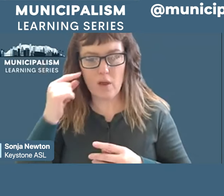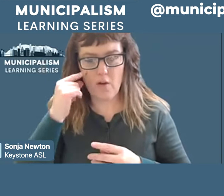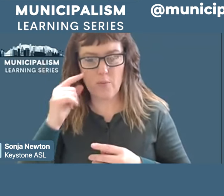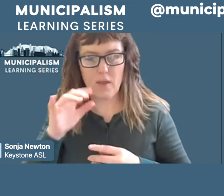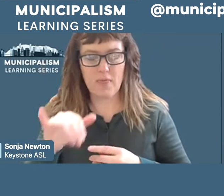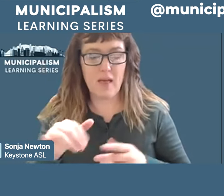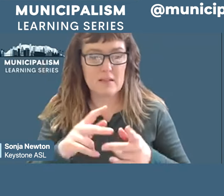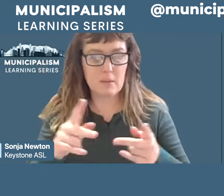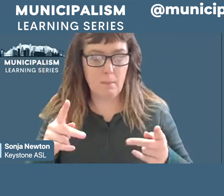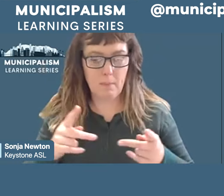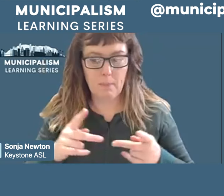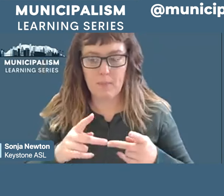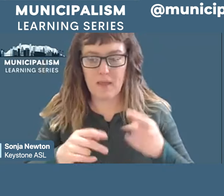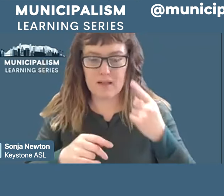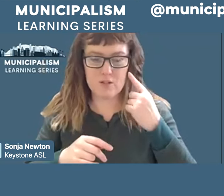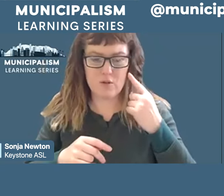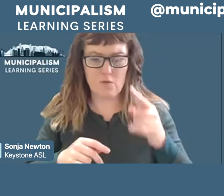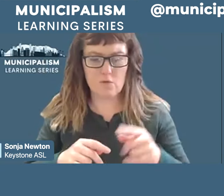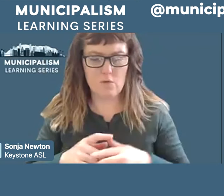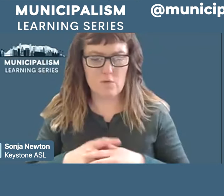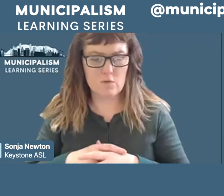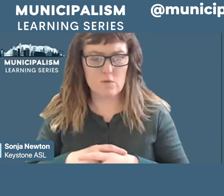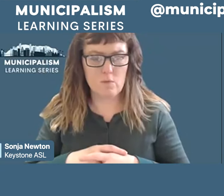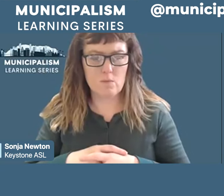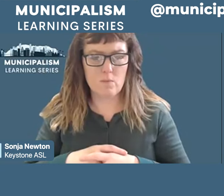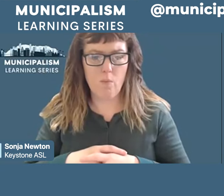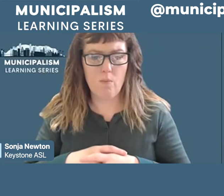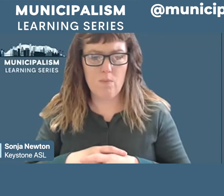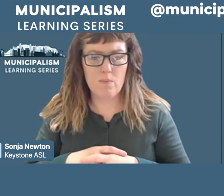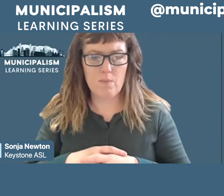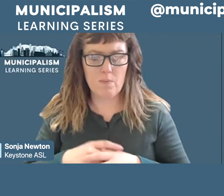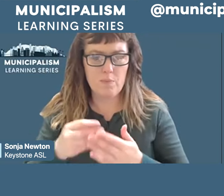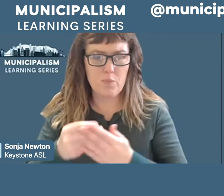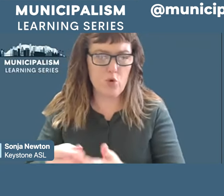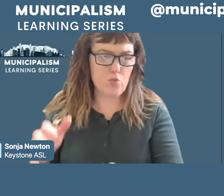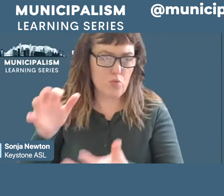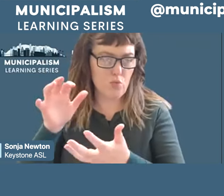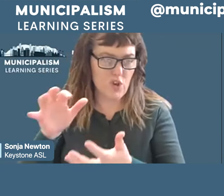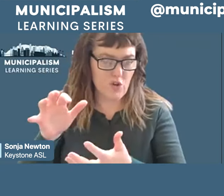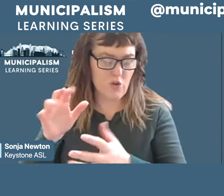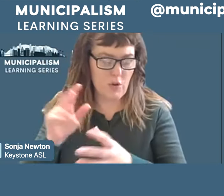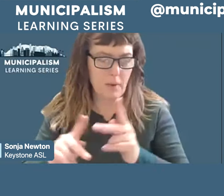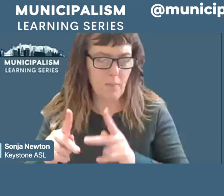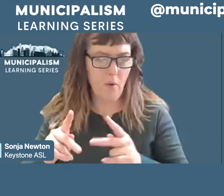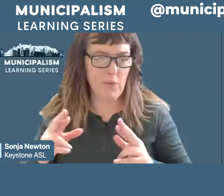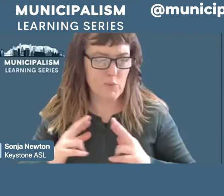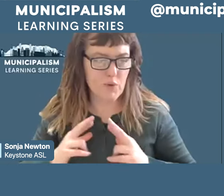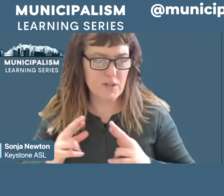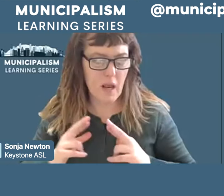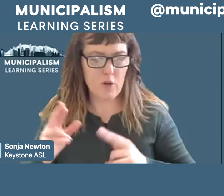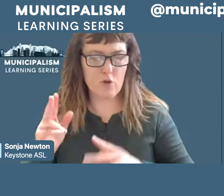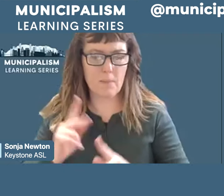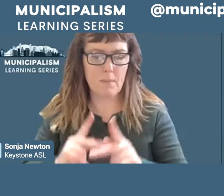privileged folks for people who are rich or people who are retired but we